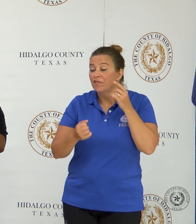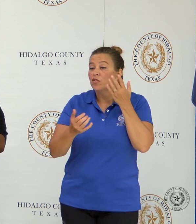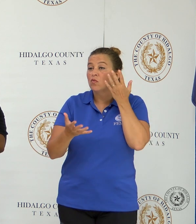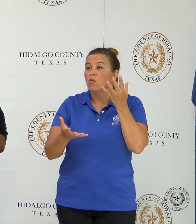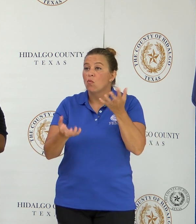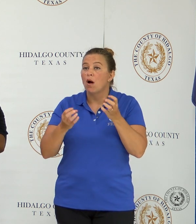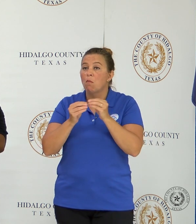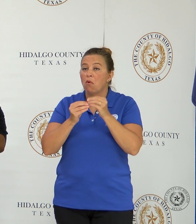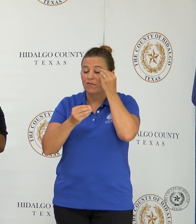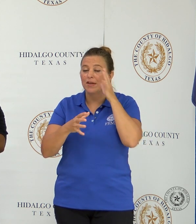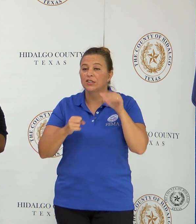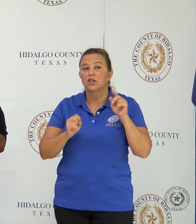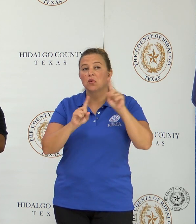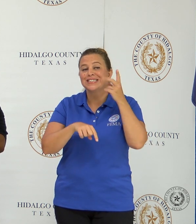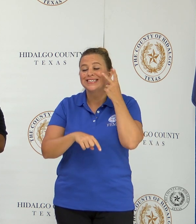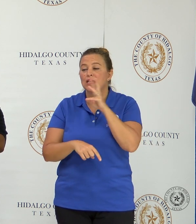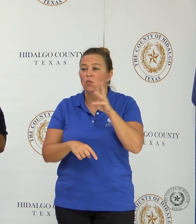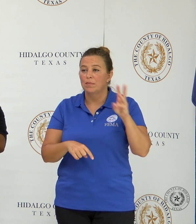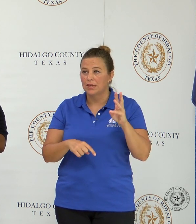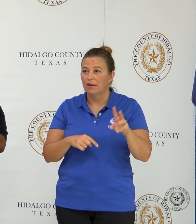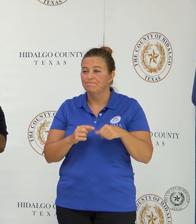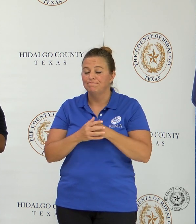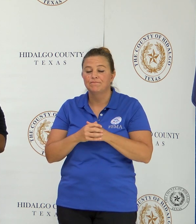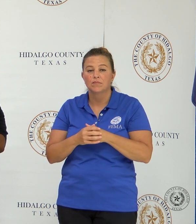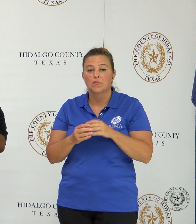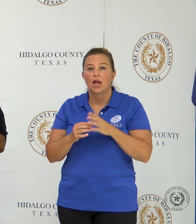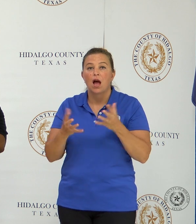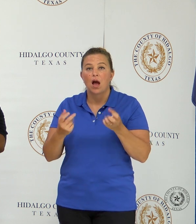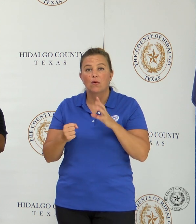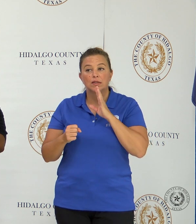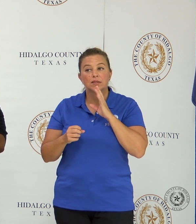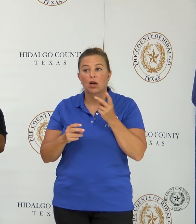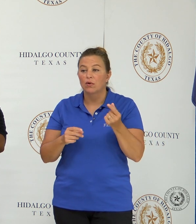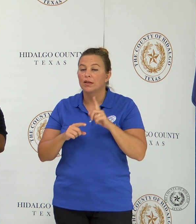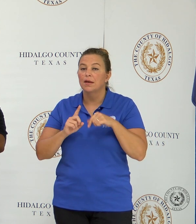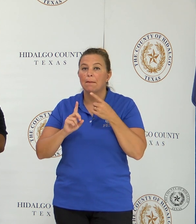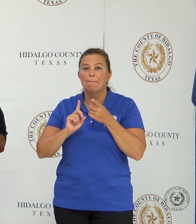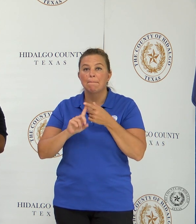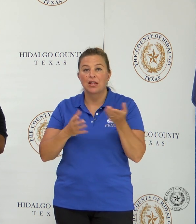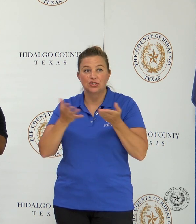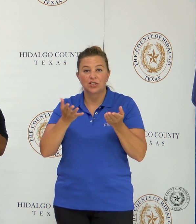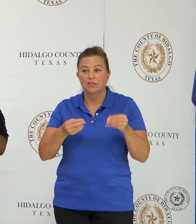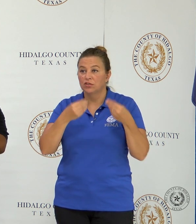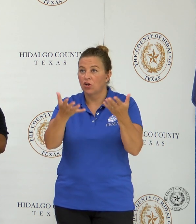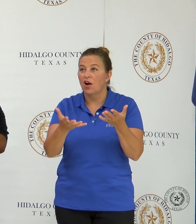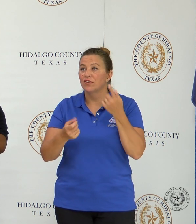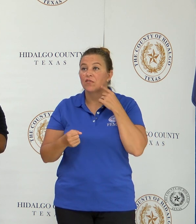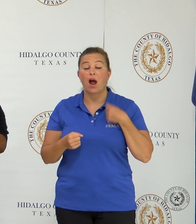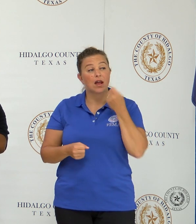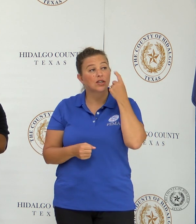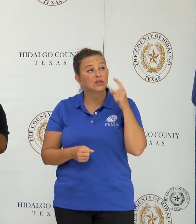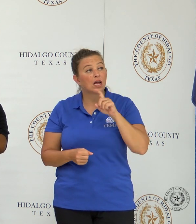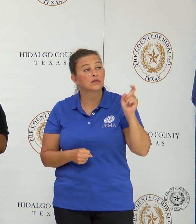them on the website as well. I wanted to speak really quickly about the services that are going to be offered on the humanitarian effort. I understand that the Texas